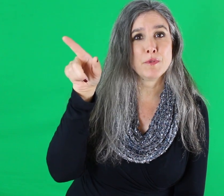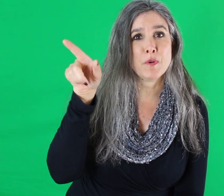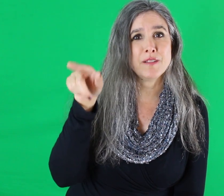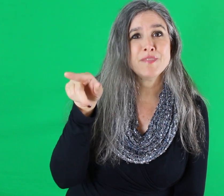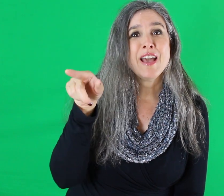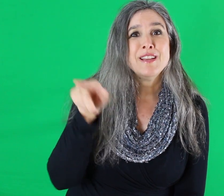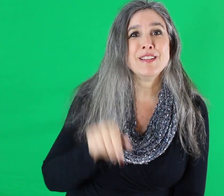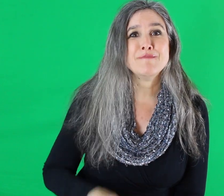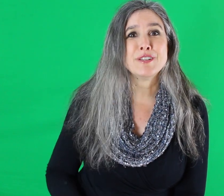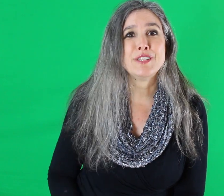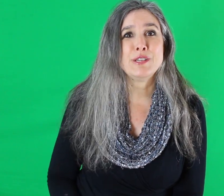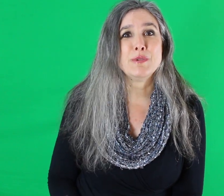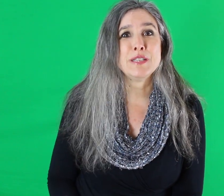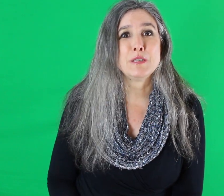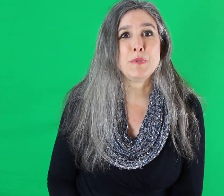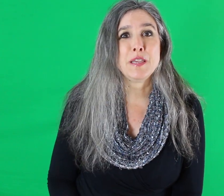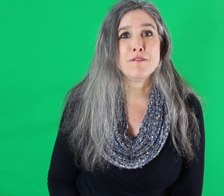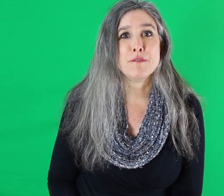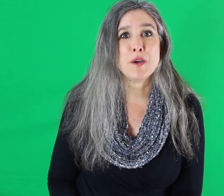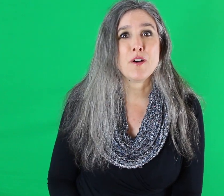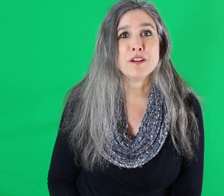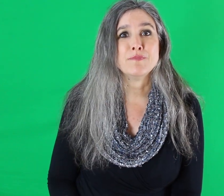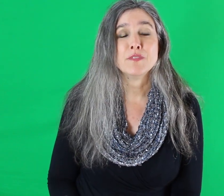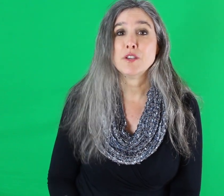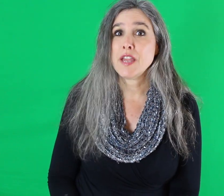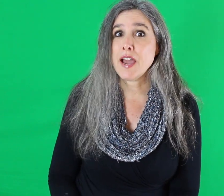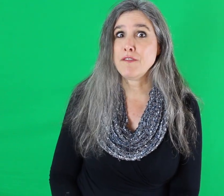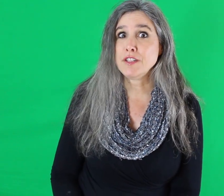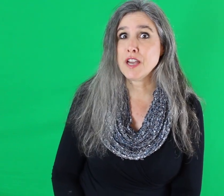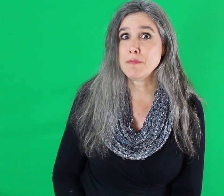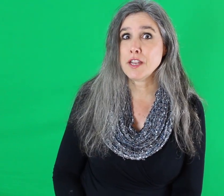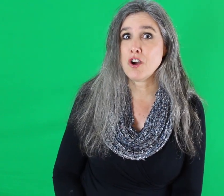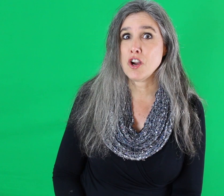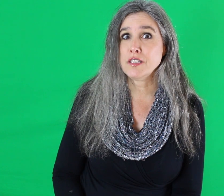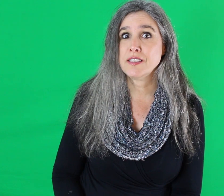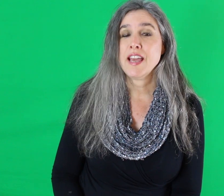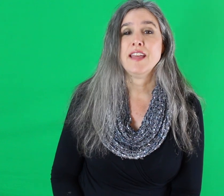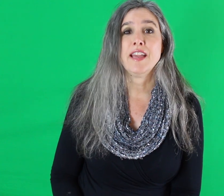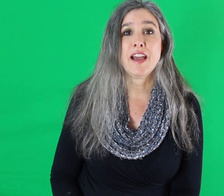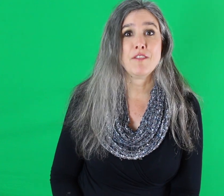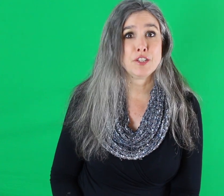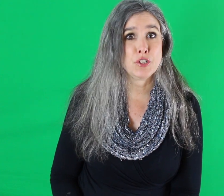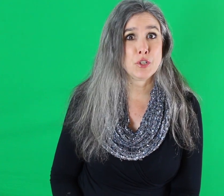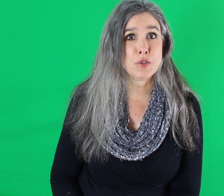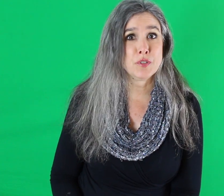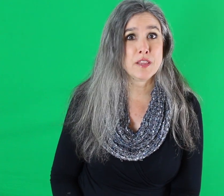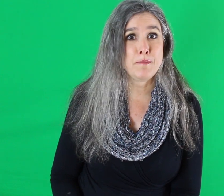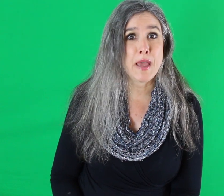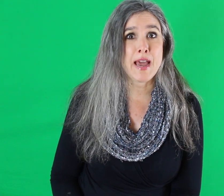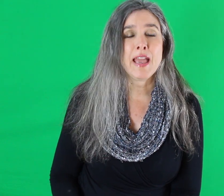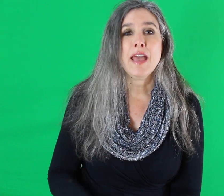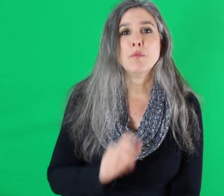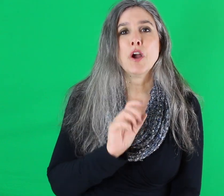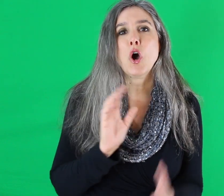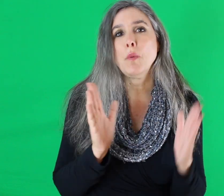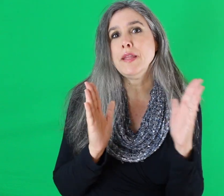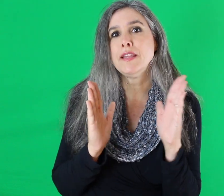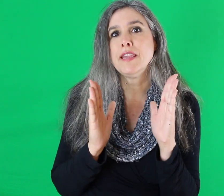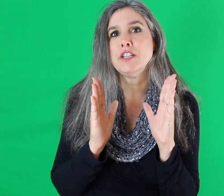number one. Number two is speaking from the heart. So they have their timeline cards, they have our circles on the back, and we're hoping that they